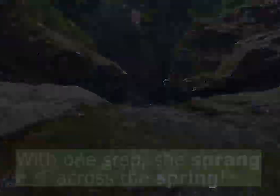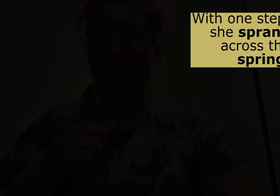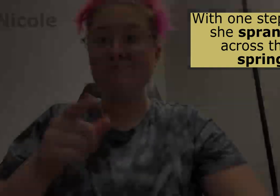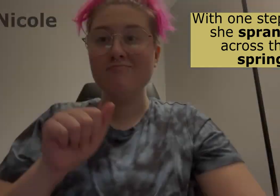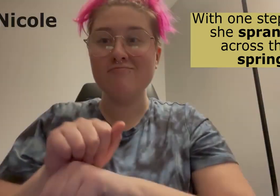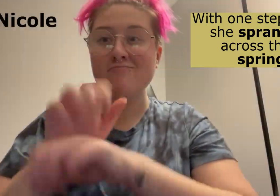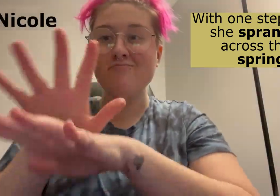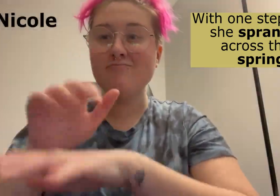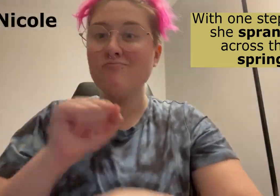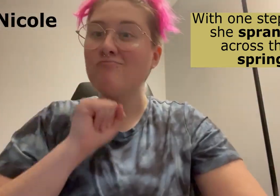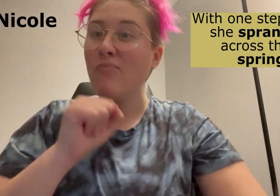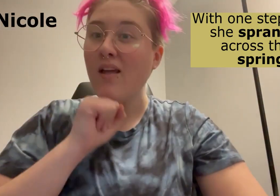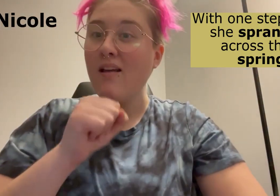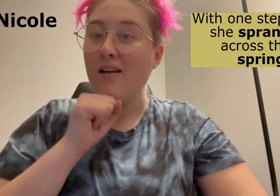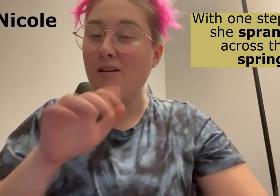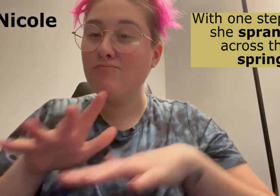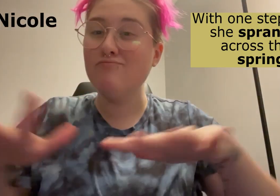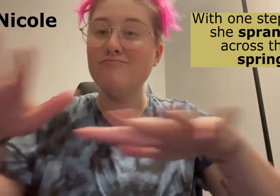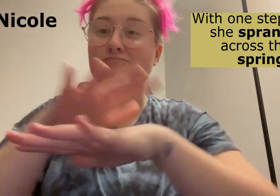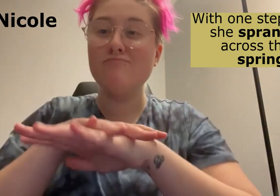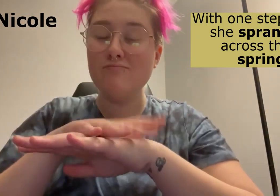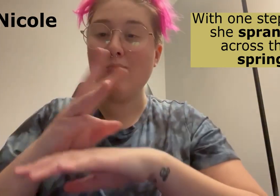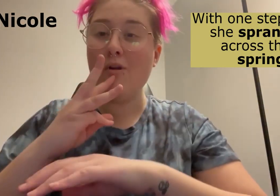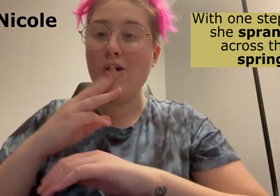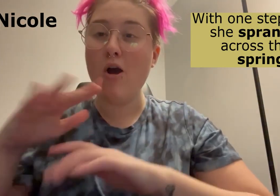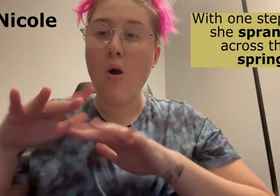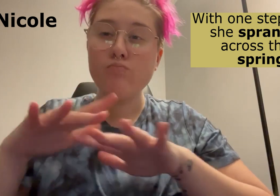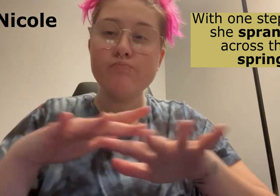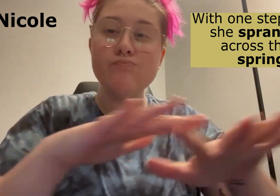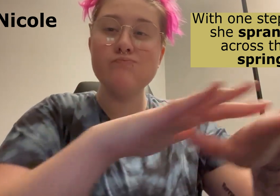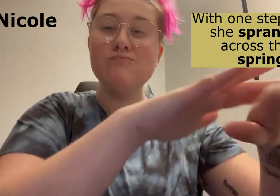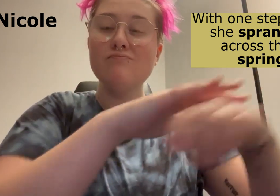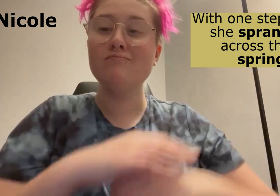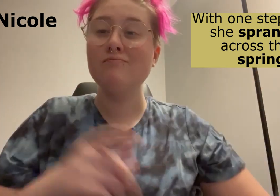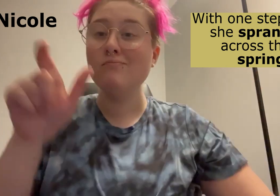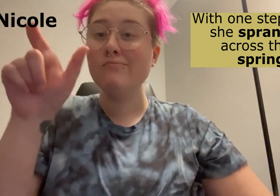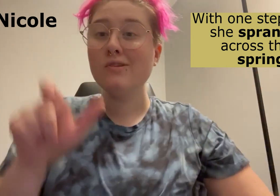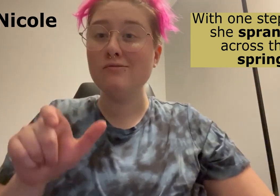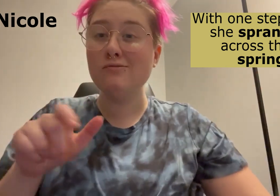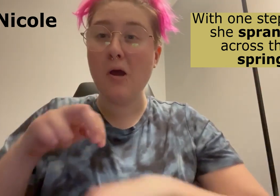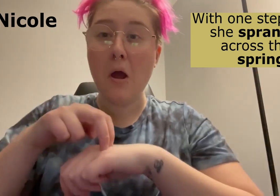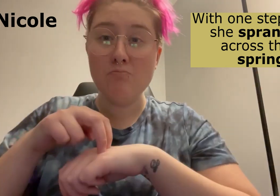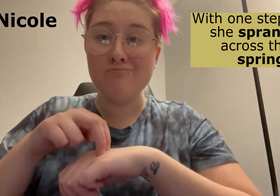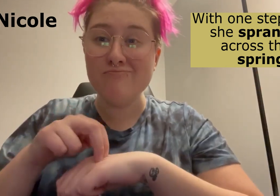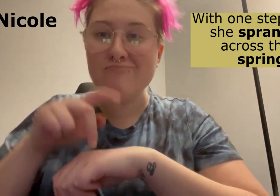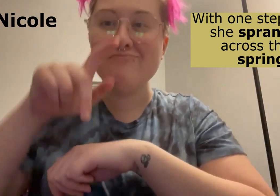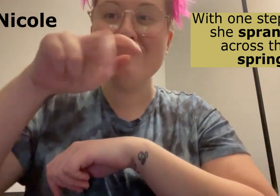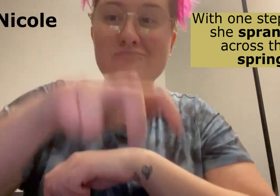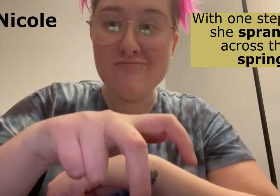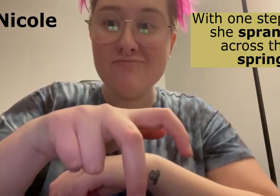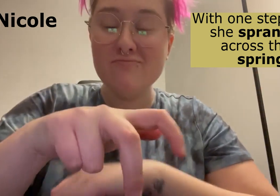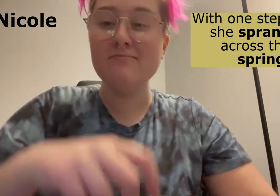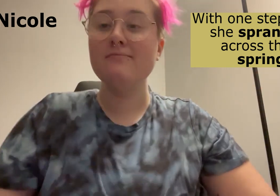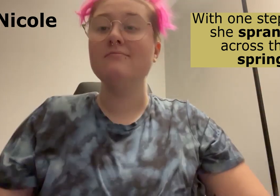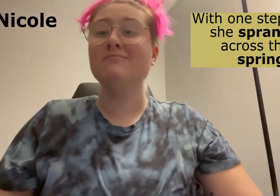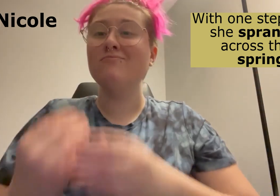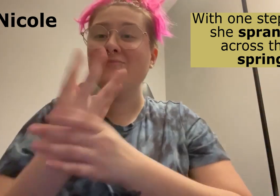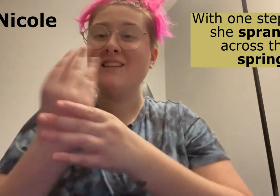In a mountainous area, surrounded by rocks, there is a fast-moving spring. A person steps from one side of the